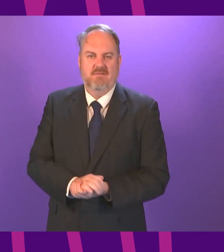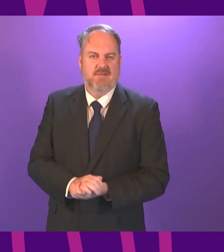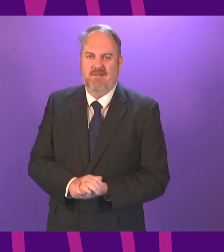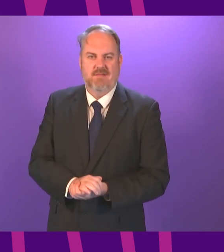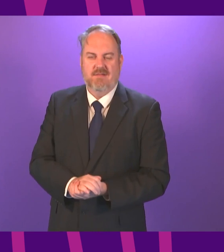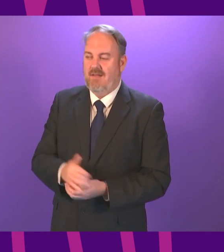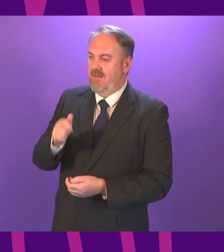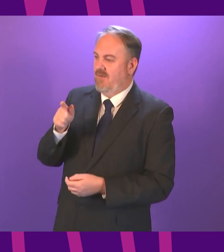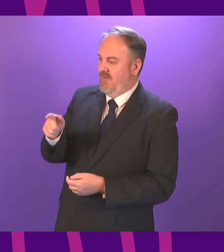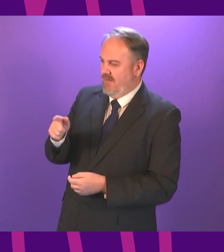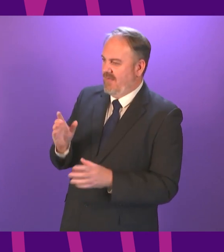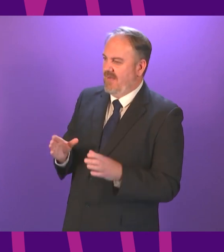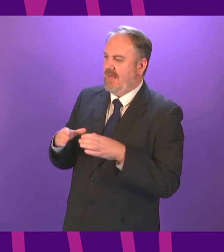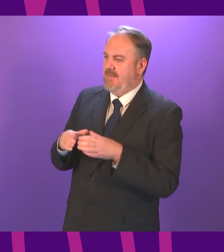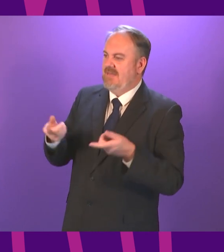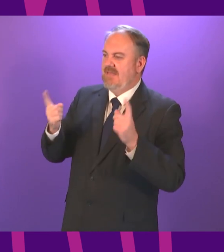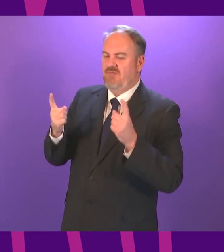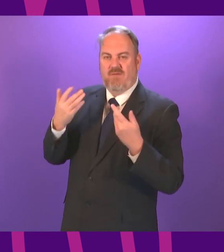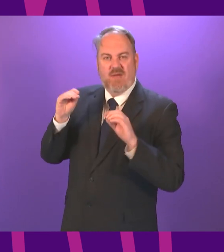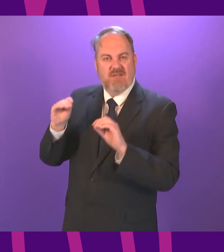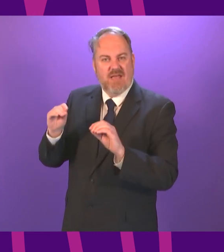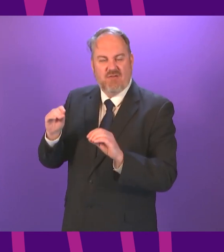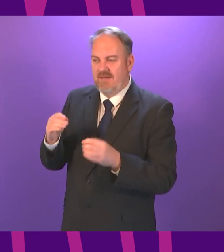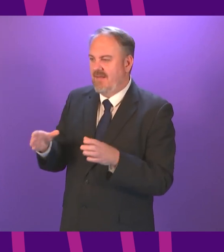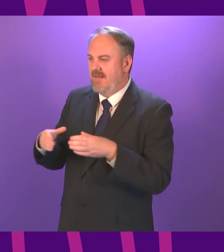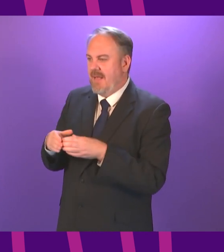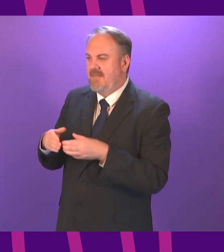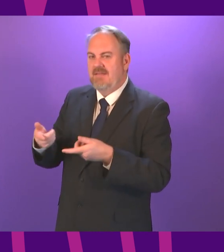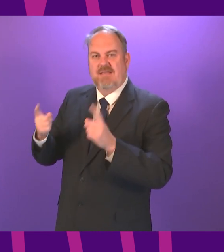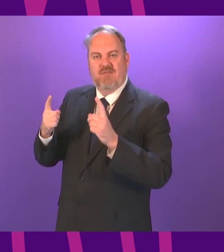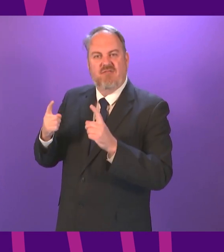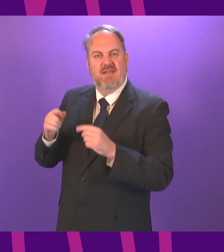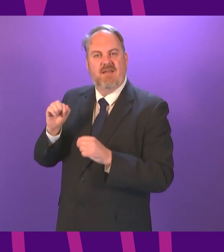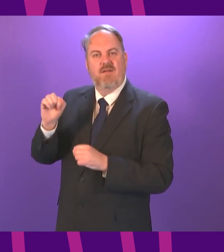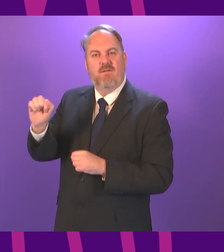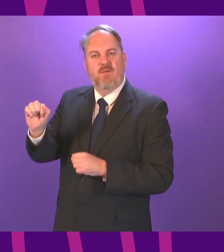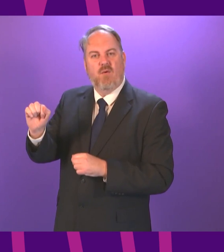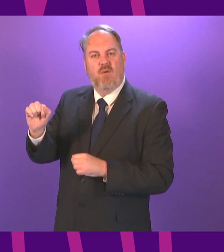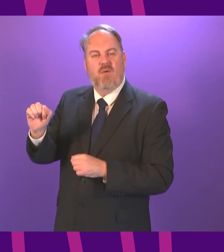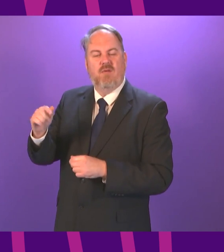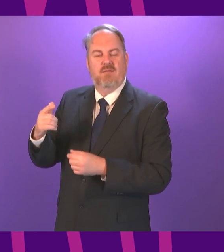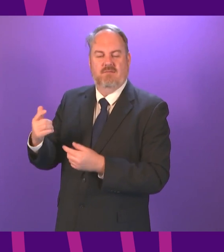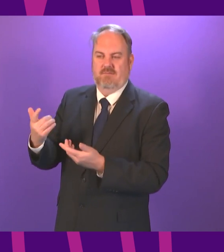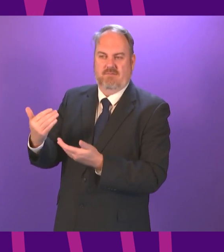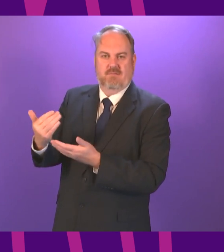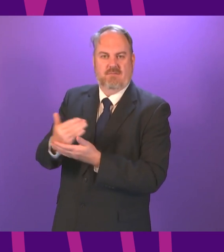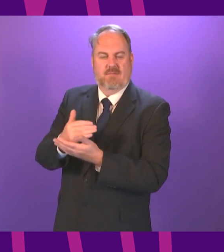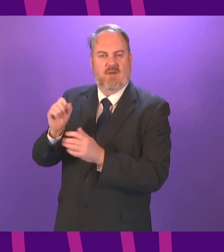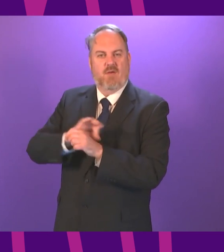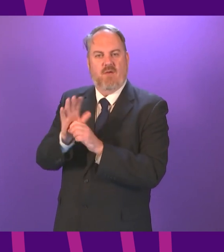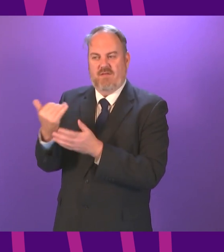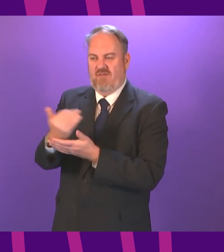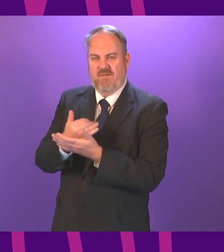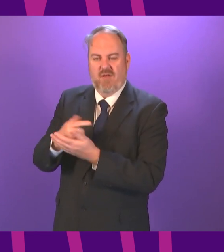hear the Cabinet Secretary for Education and the Cabinet Secretary for Recovery tutting and humming and hawing over this. This is really,